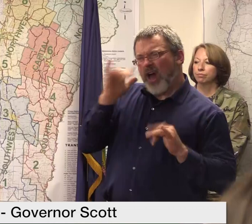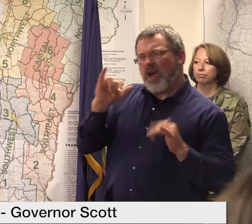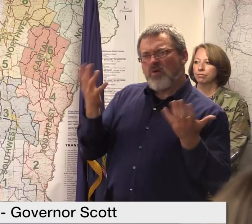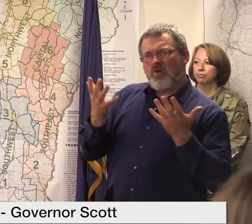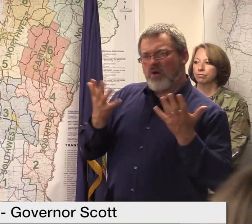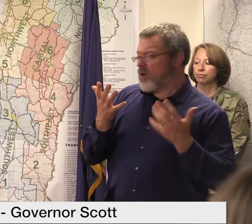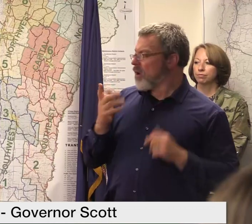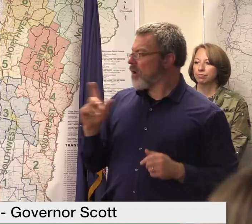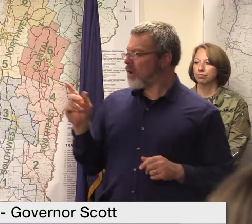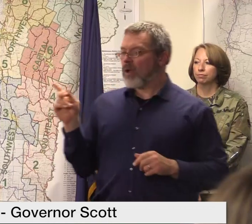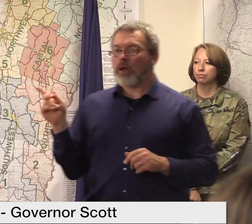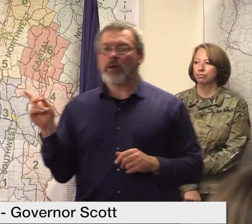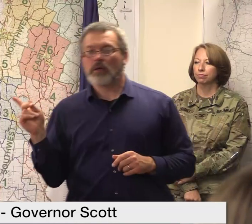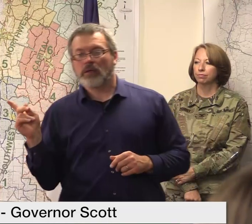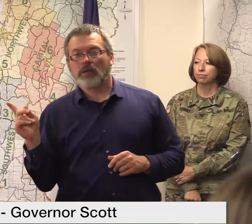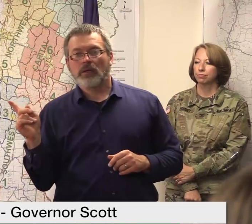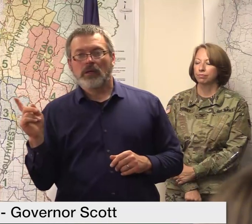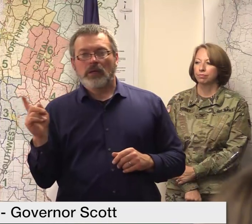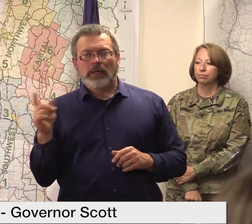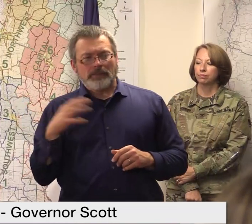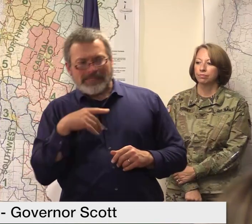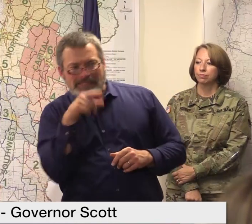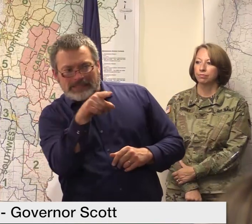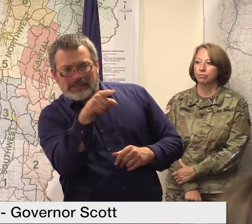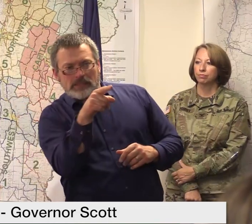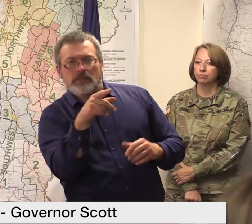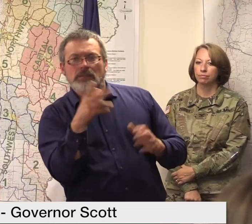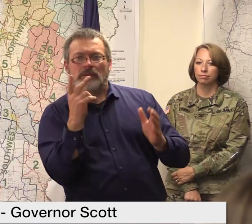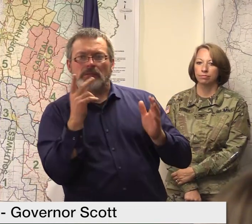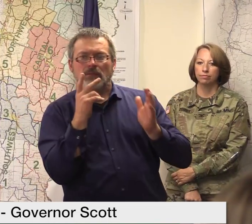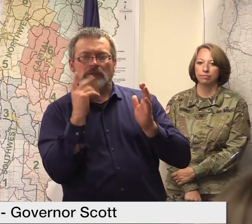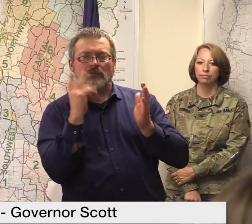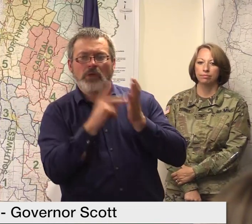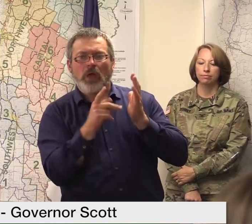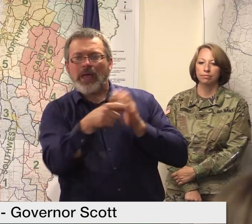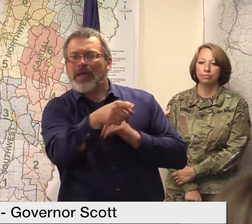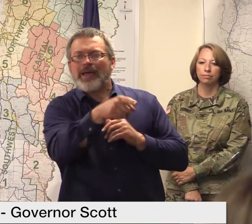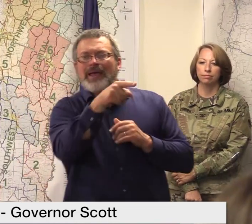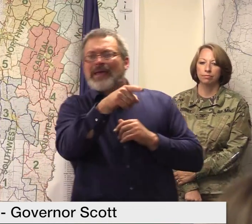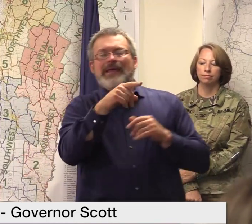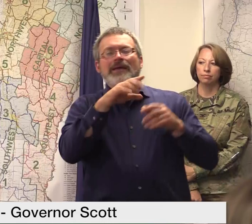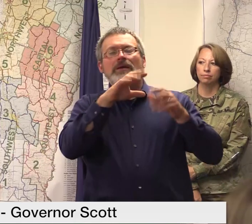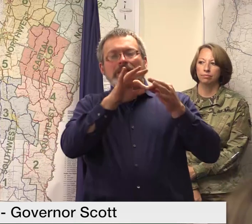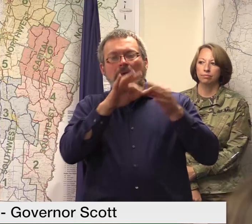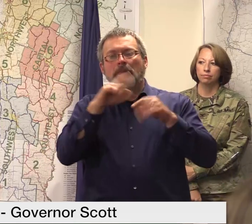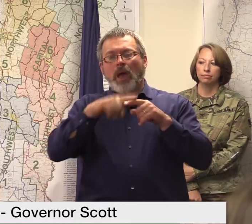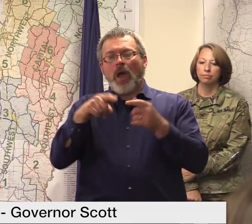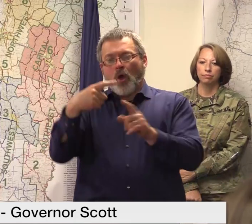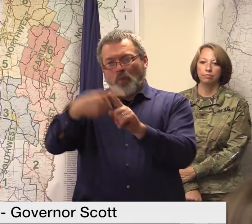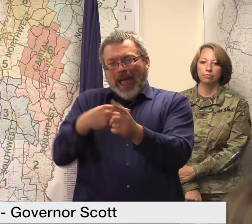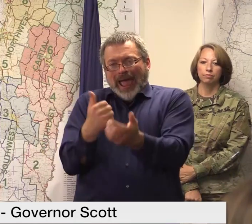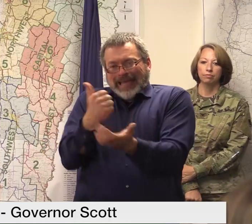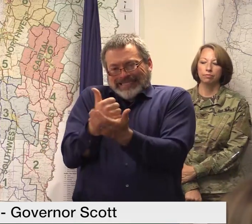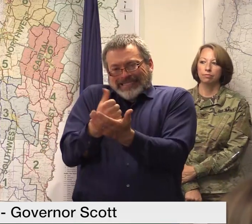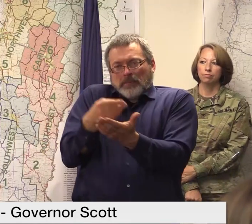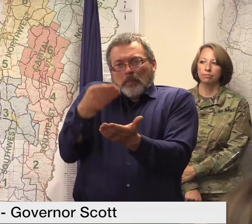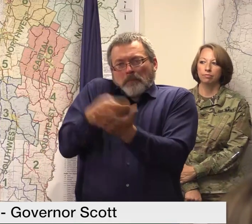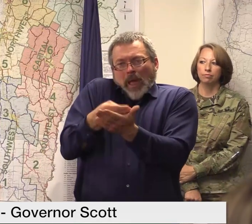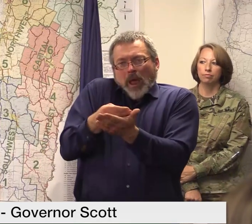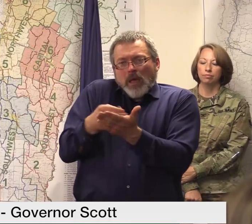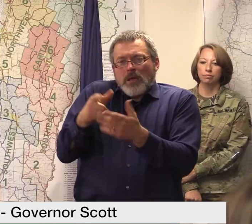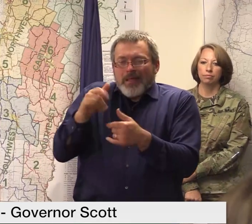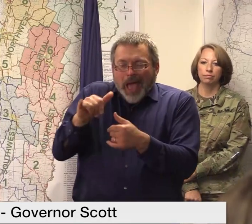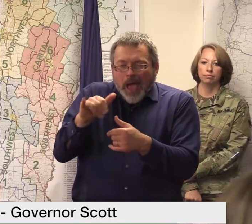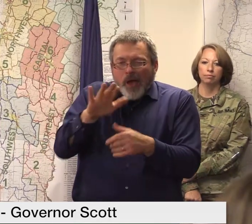it's i think what commissioner hanford is talking about is personal belongings anything that they might have lost within in the home themselves not